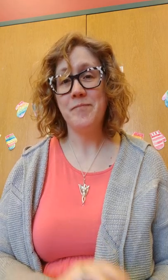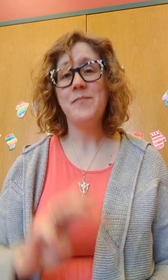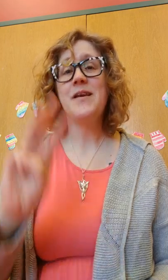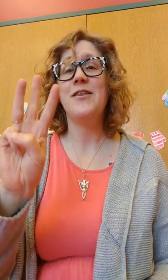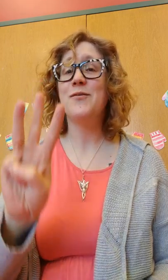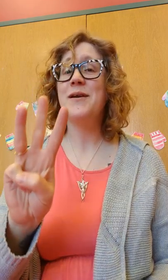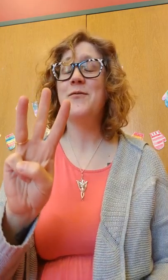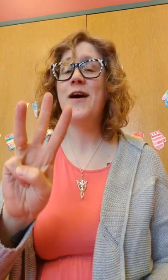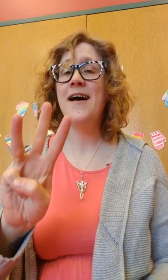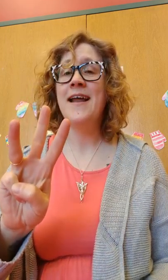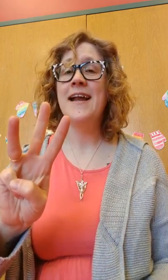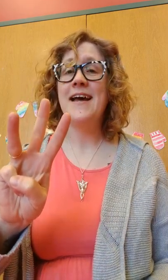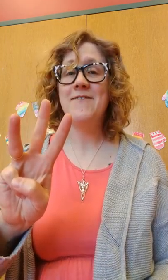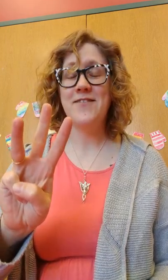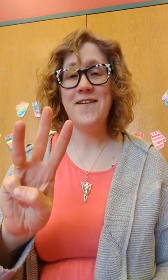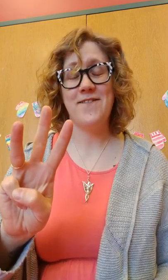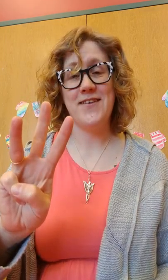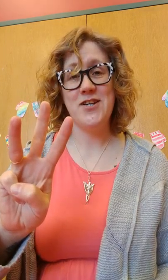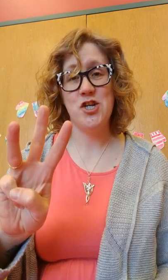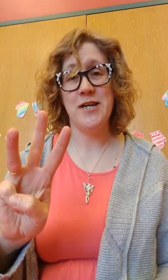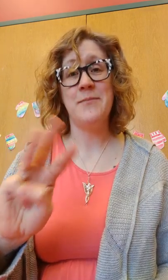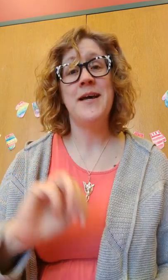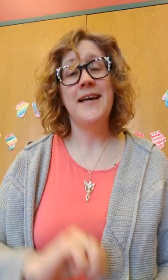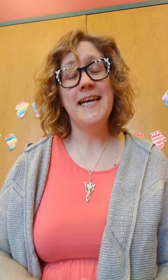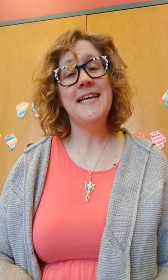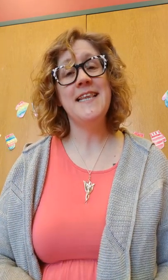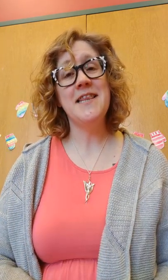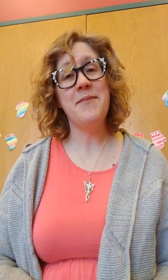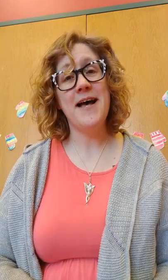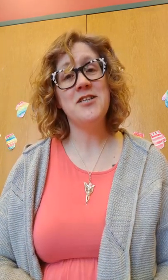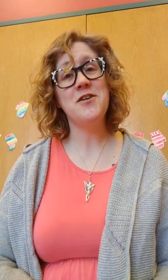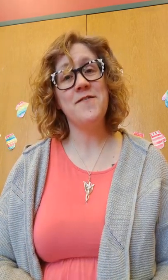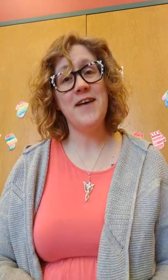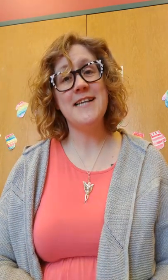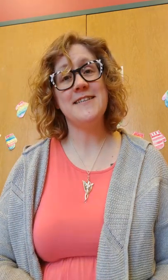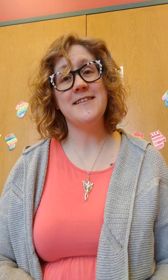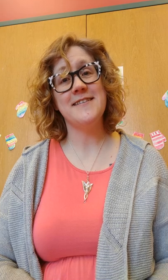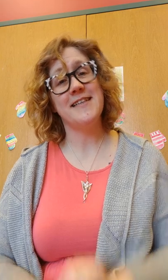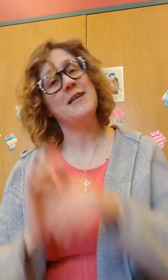Three white and fluffy sheep in the pasture fast asleep.